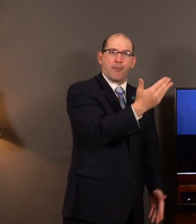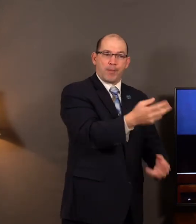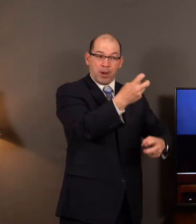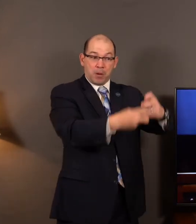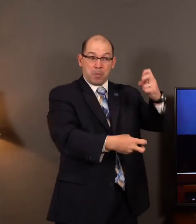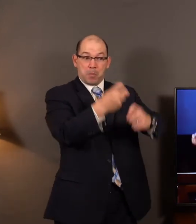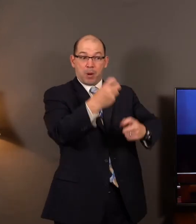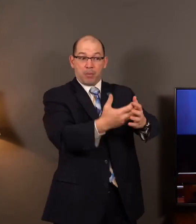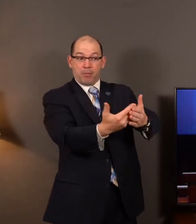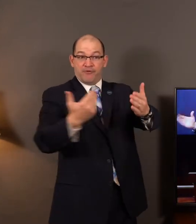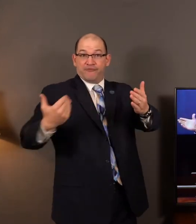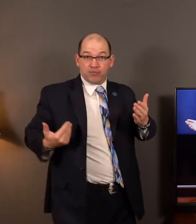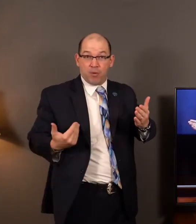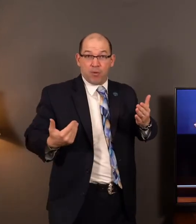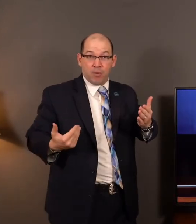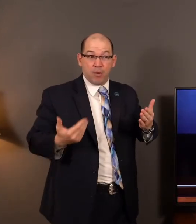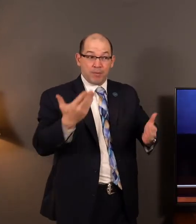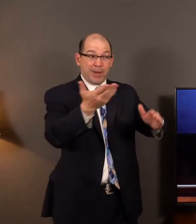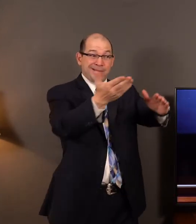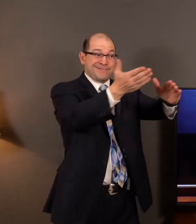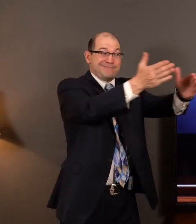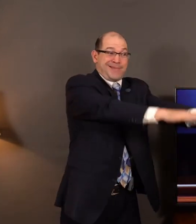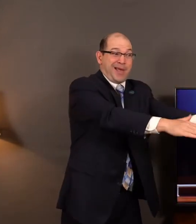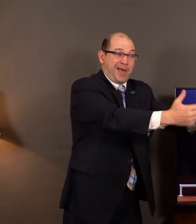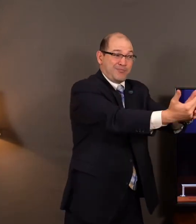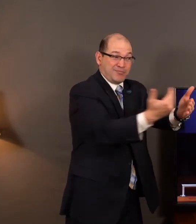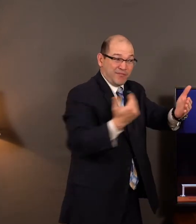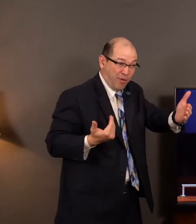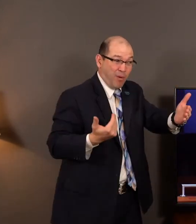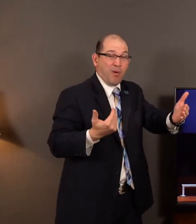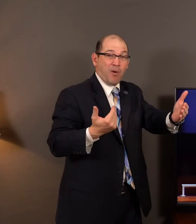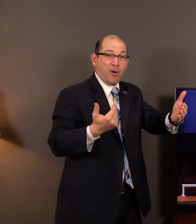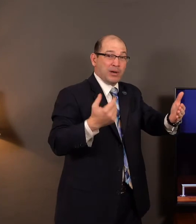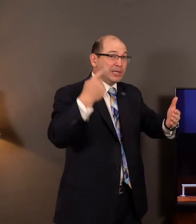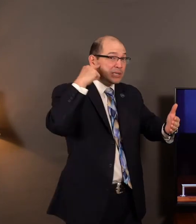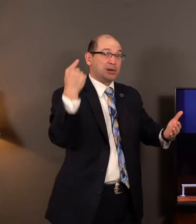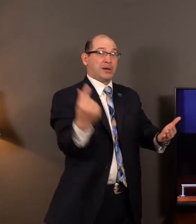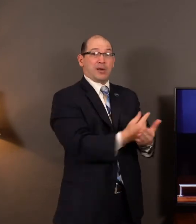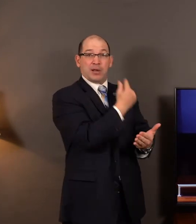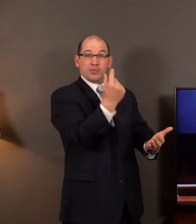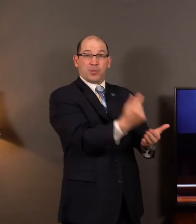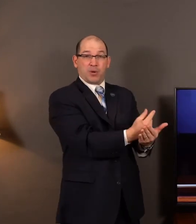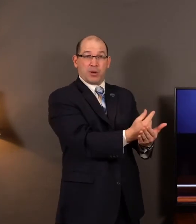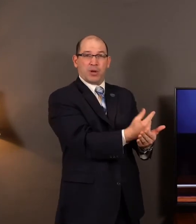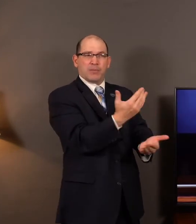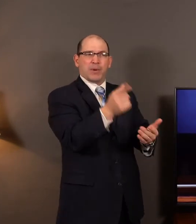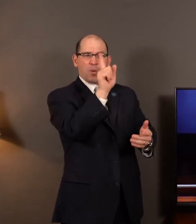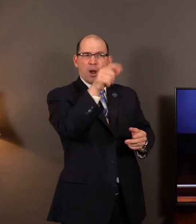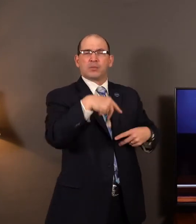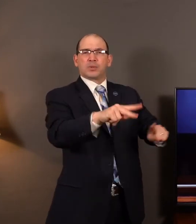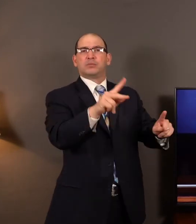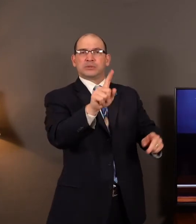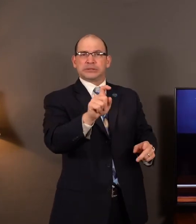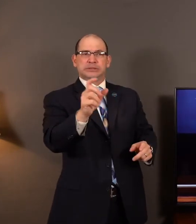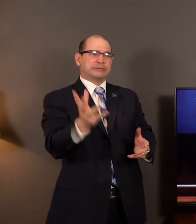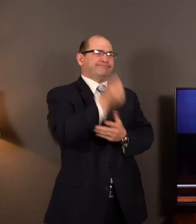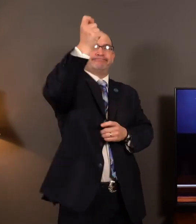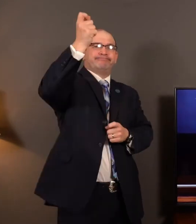can't wait till somebody faces eternity and not knowing Jesus Christ is their Savior. We may get one shot so we've got to take advantage of every shot